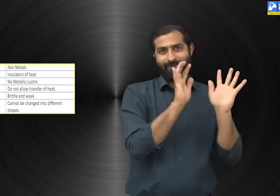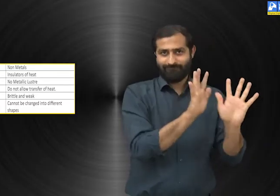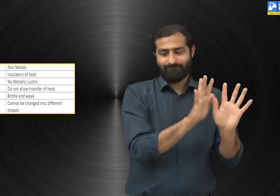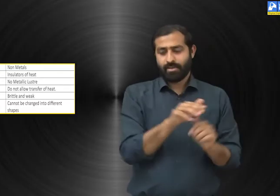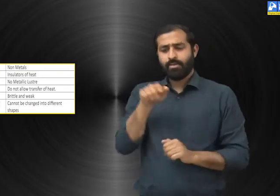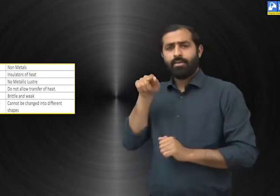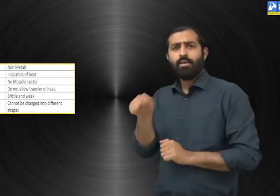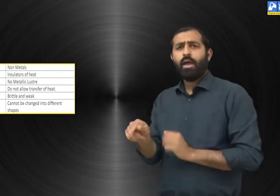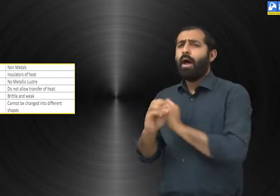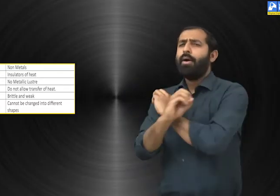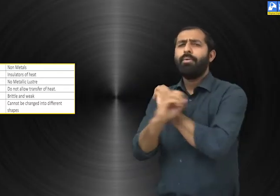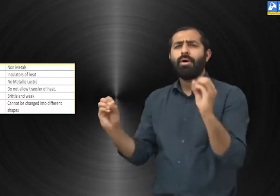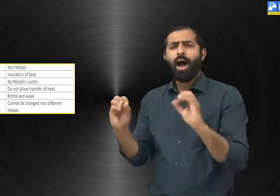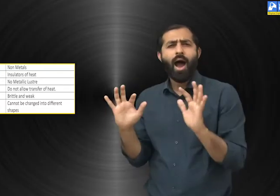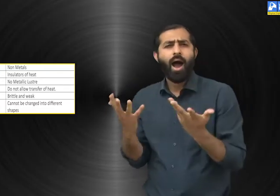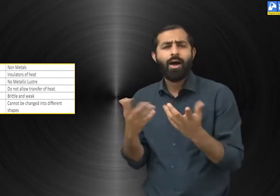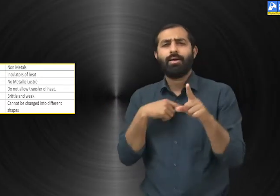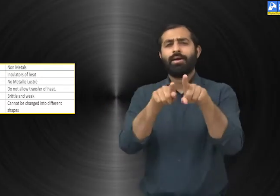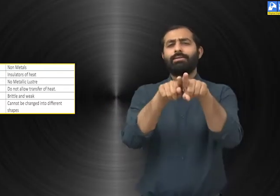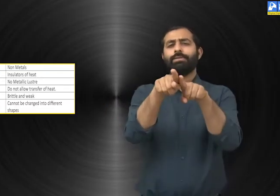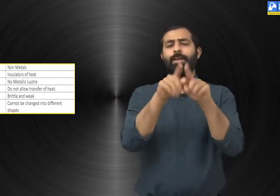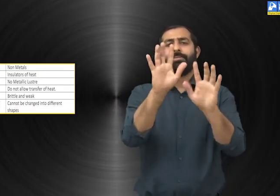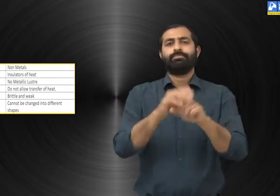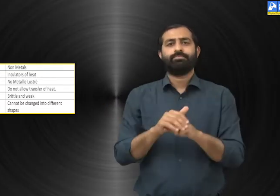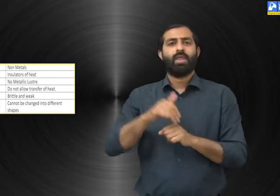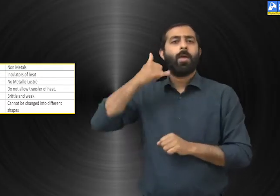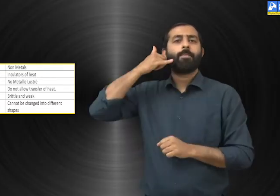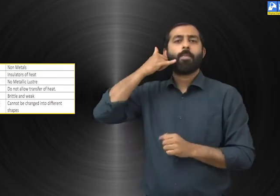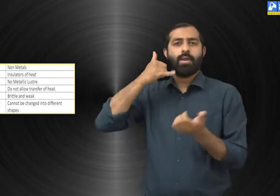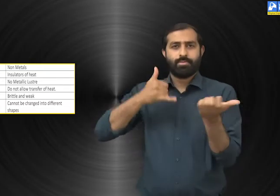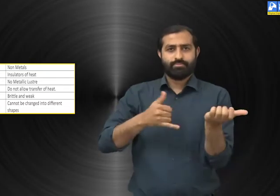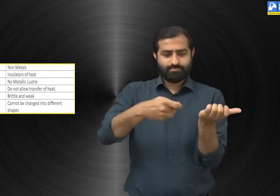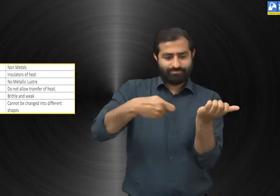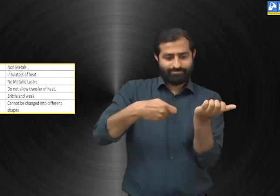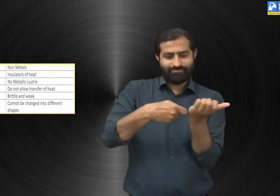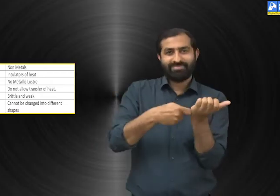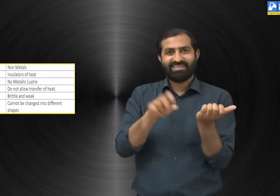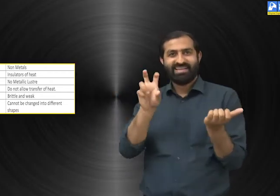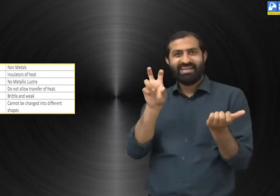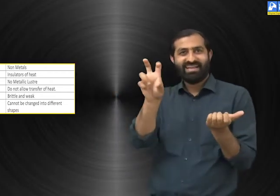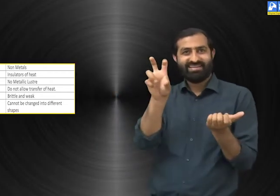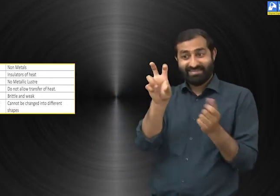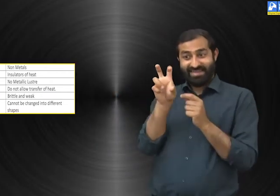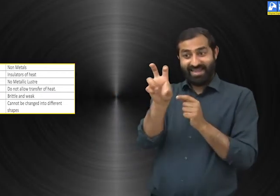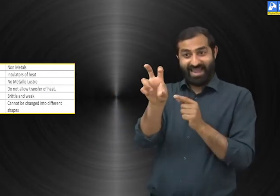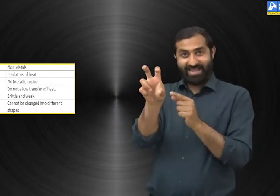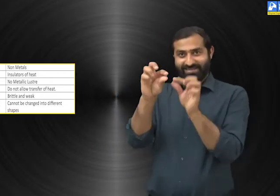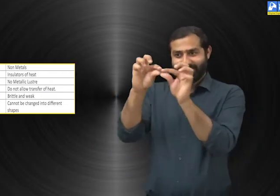We connect the USB cable of a charger to our phone to recharge the battery. This cable has electric